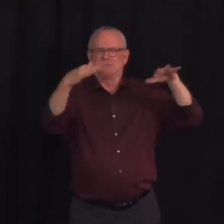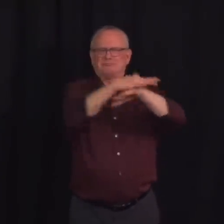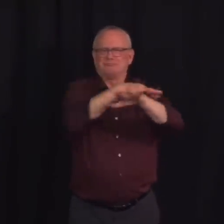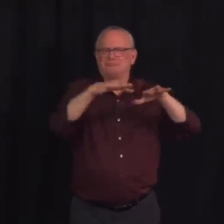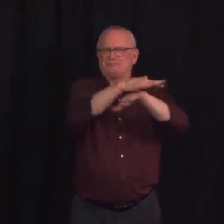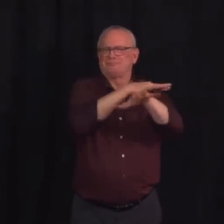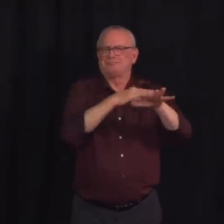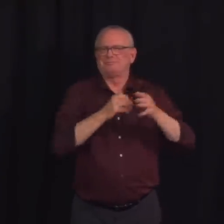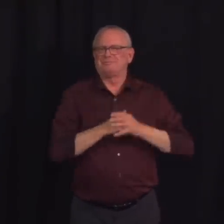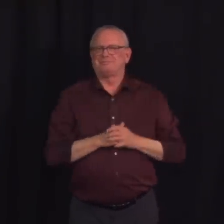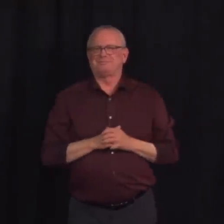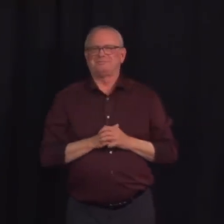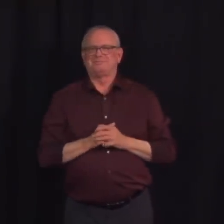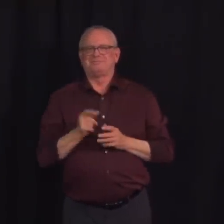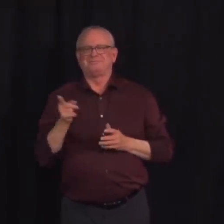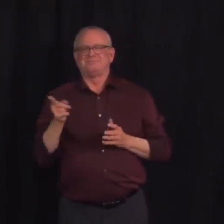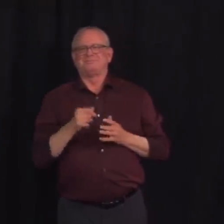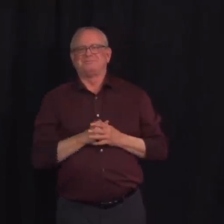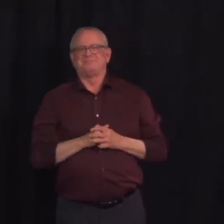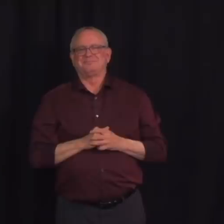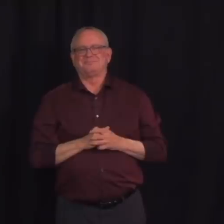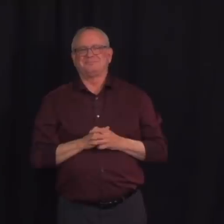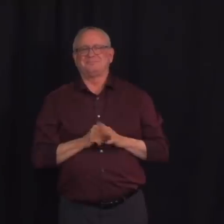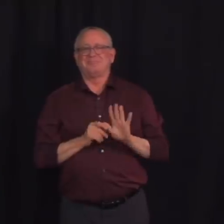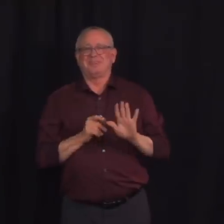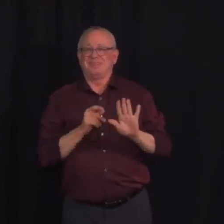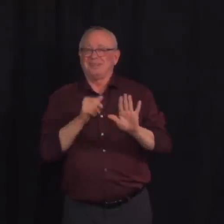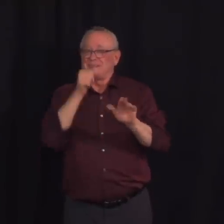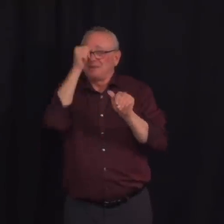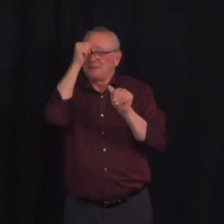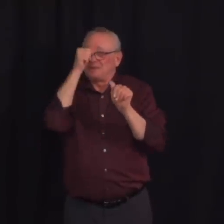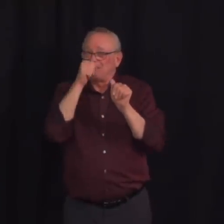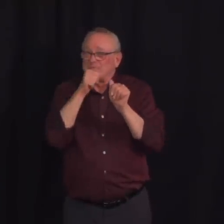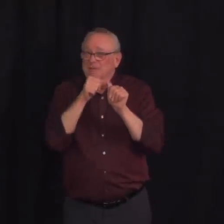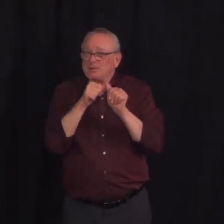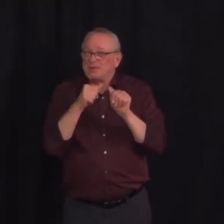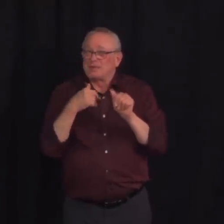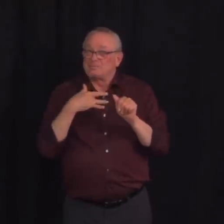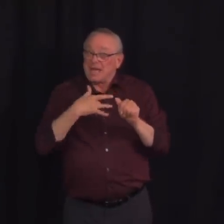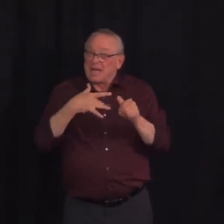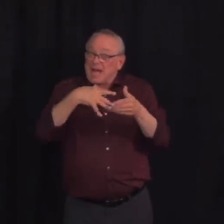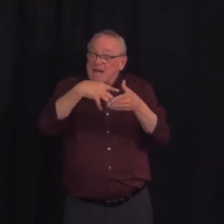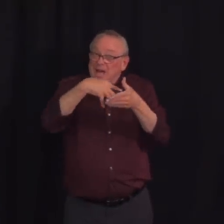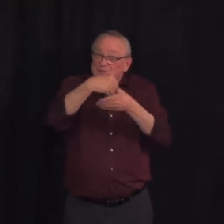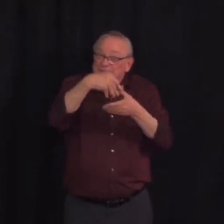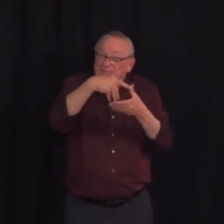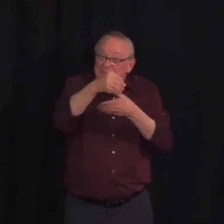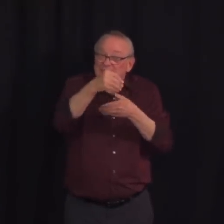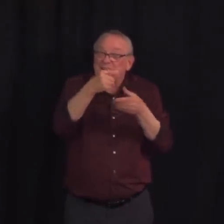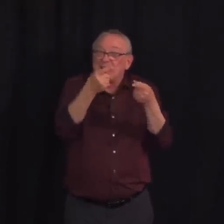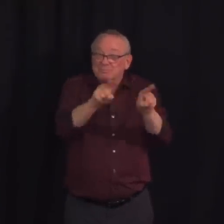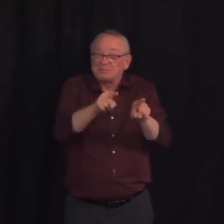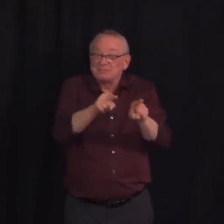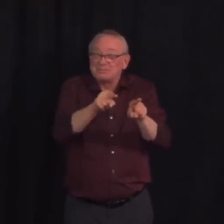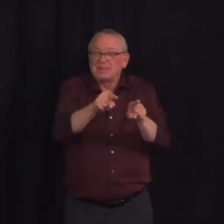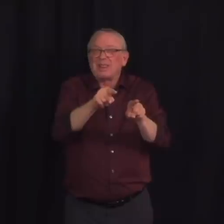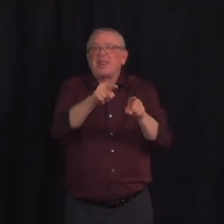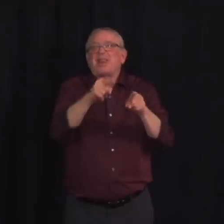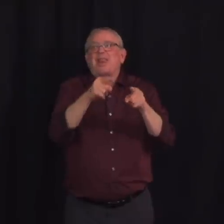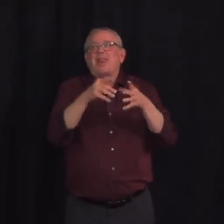of the stampede events are outdoor events. So that particular context does